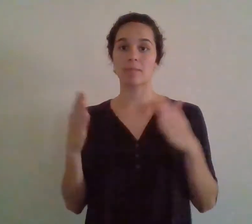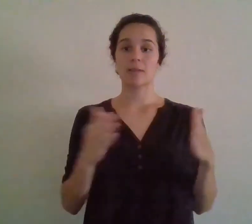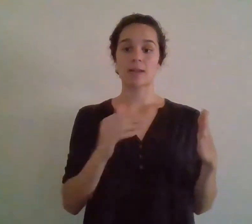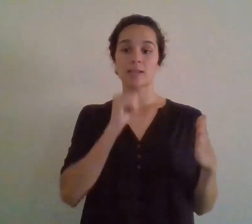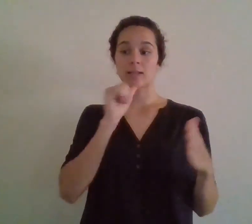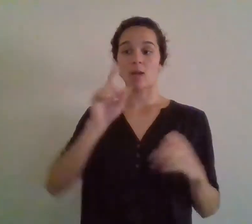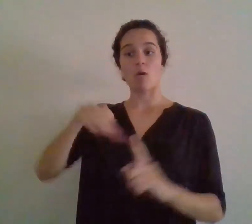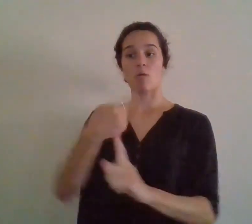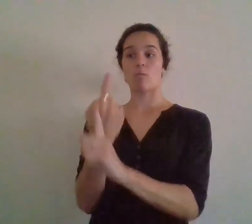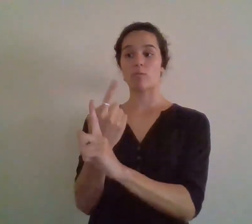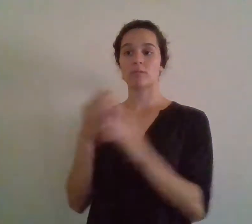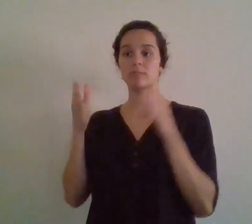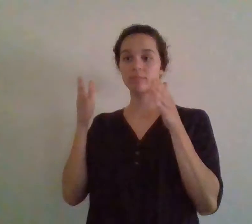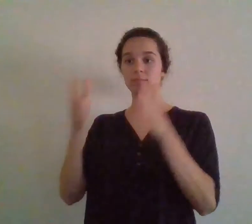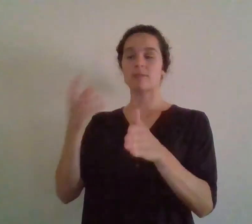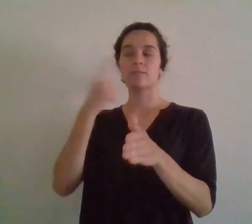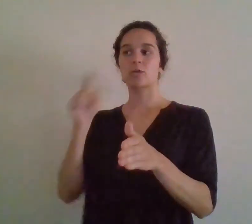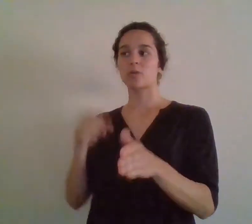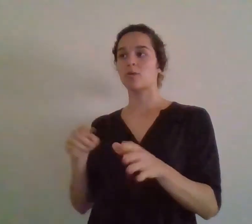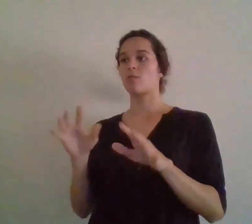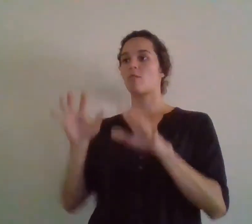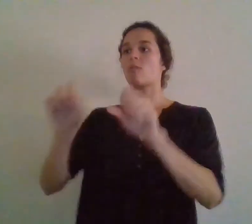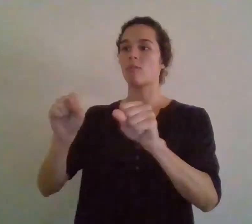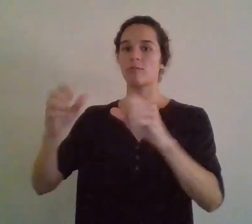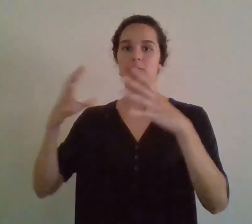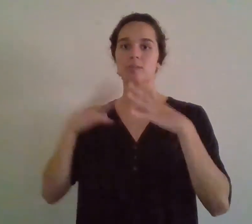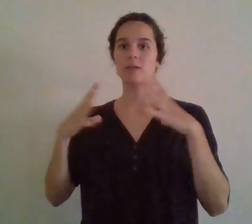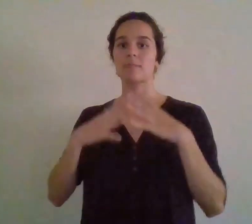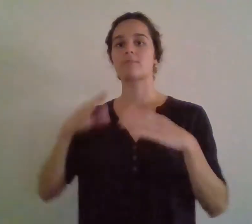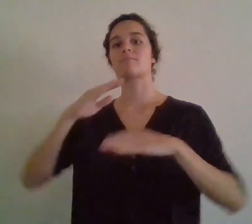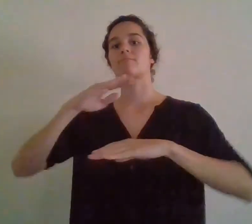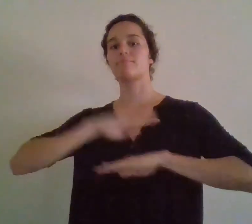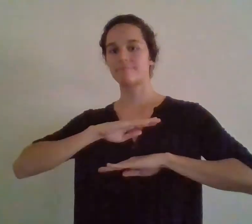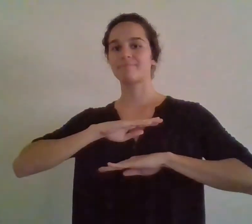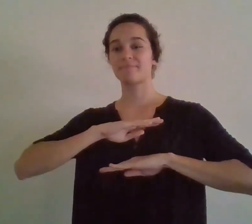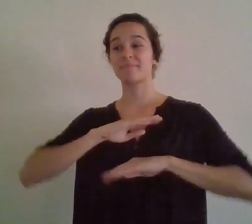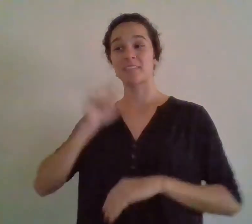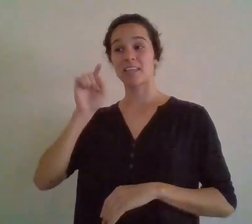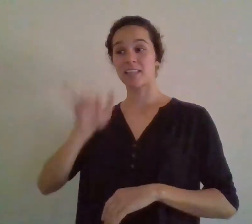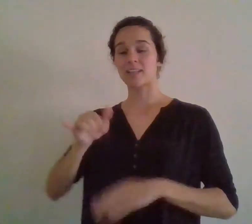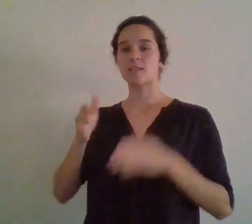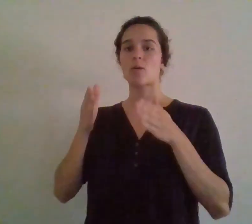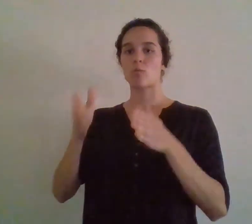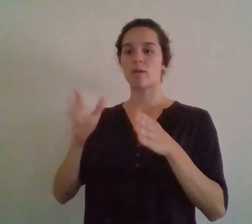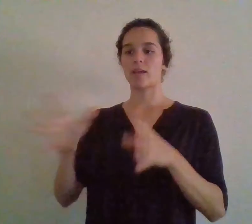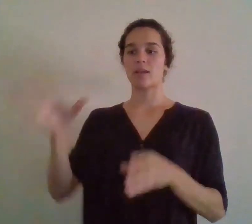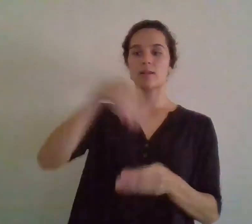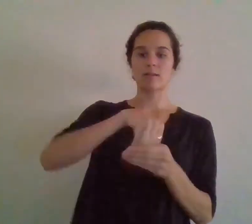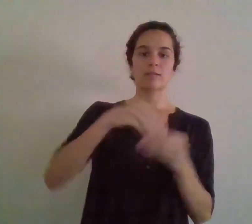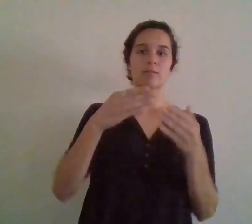you use to reach retirement. It should be a hedge. If anything fails, you know you have a backup.